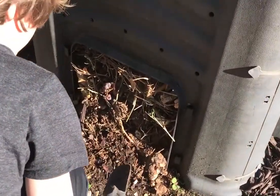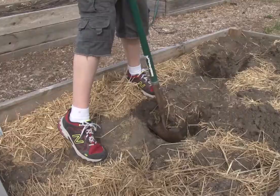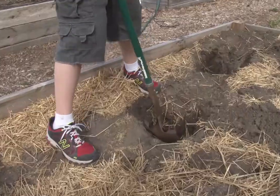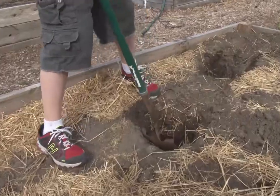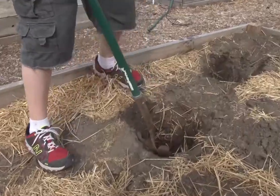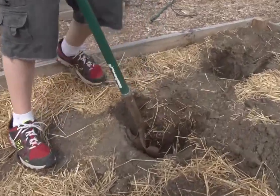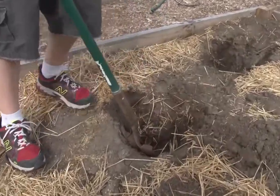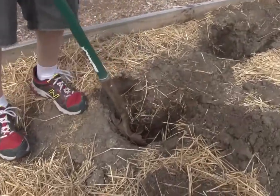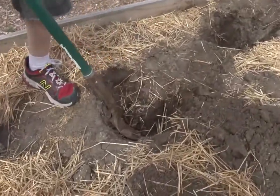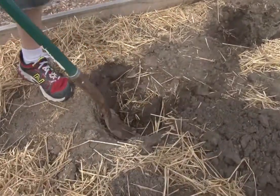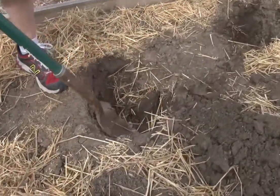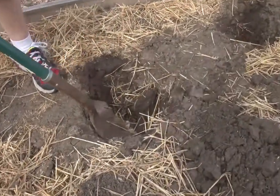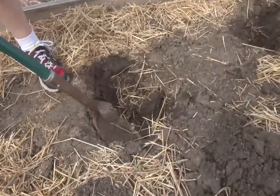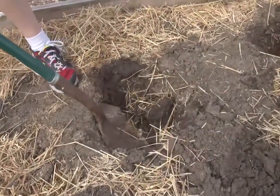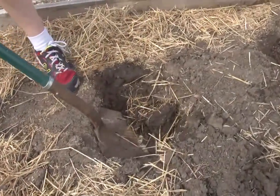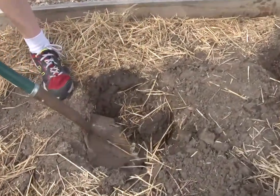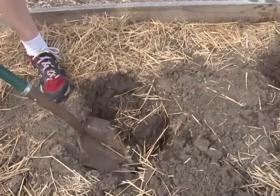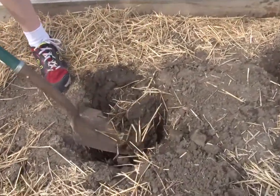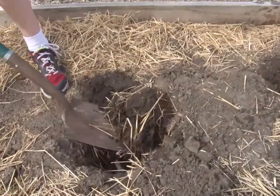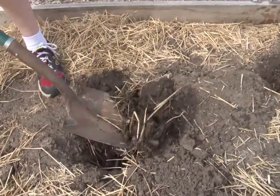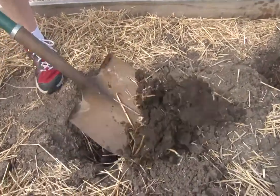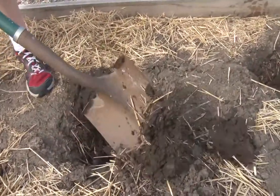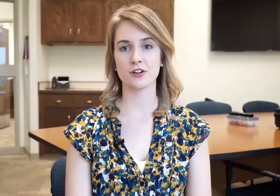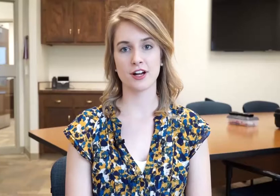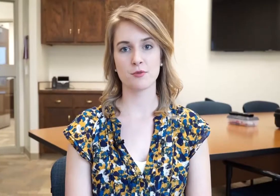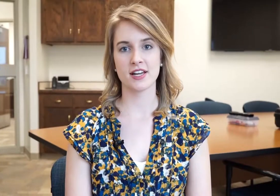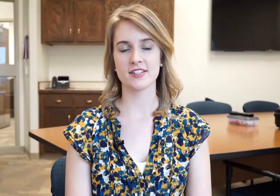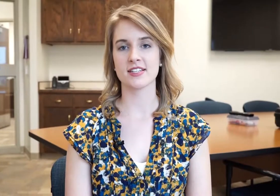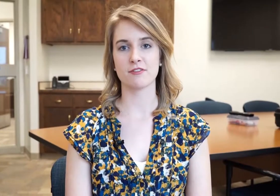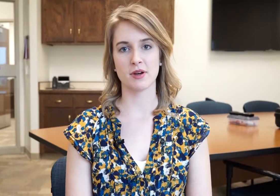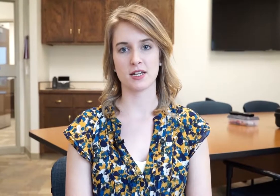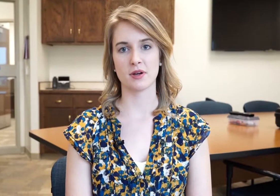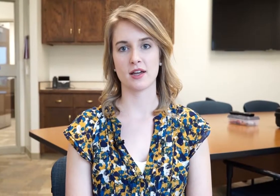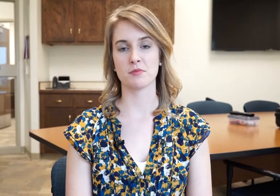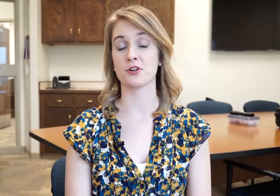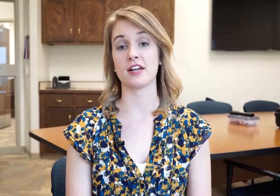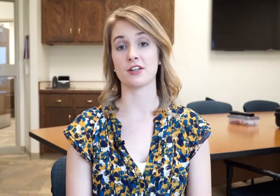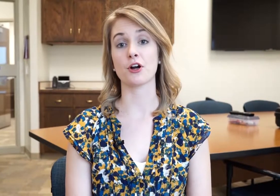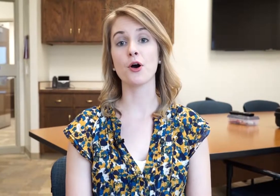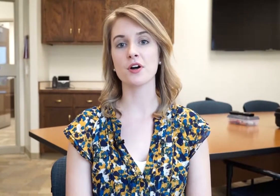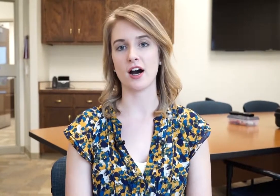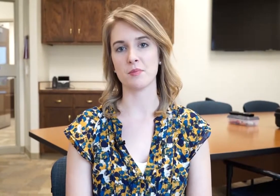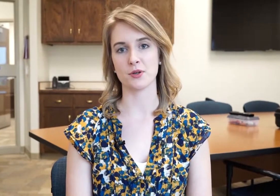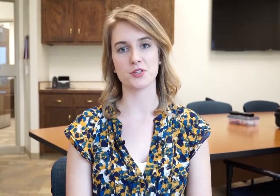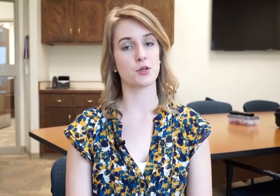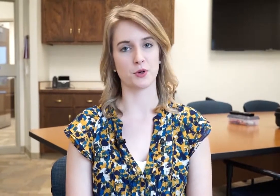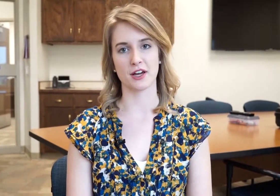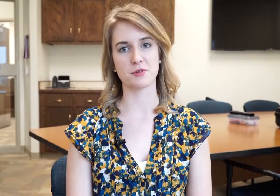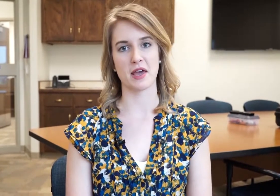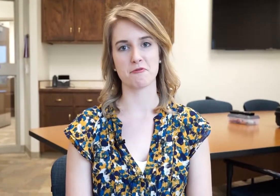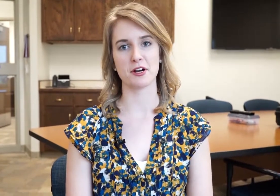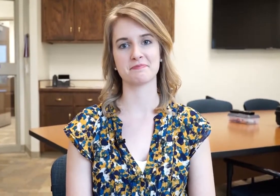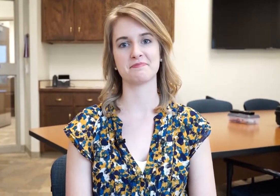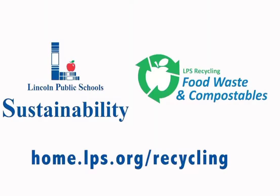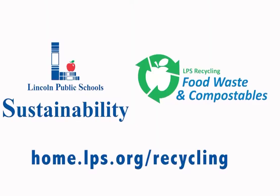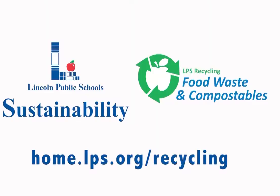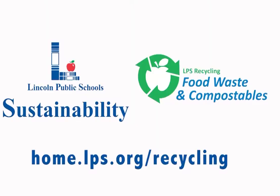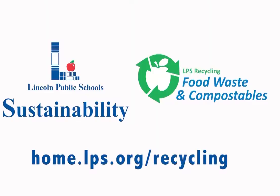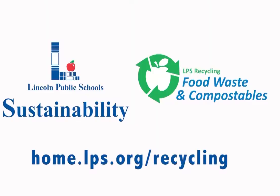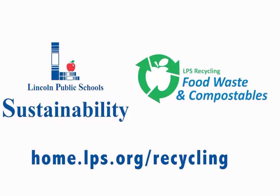It's a great way to get outside and be active, and it's another great way to save money by creating your own compost that you won't have to pay for. Simple steps like